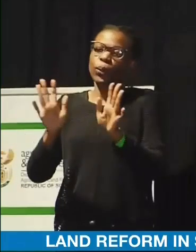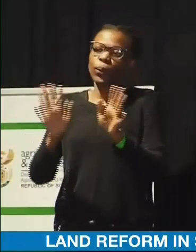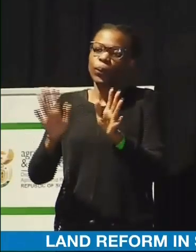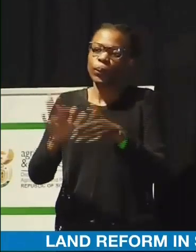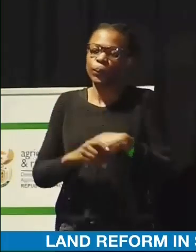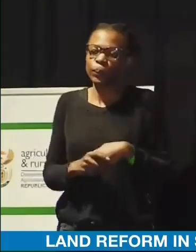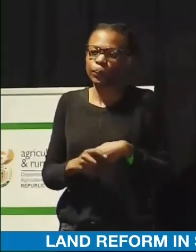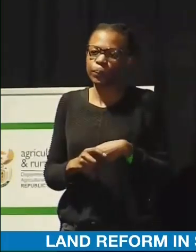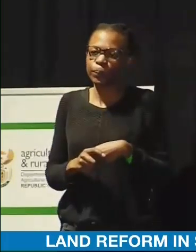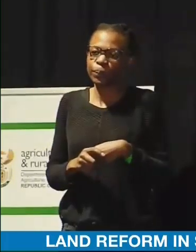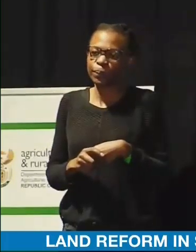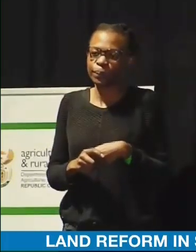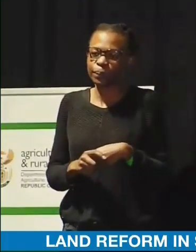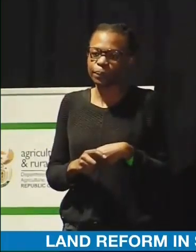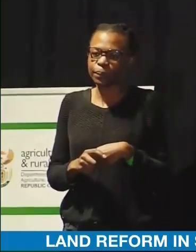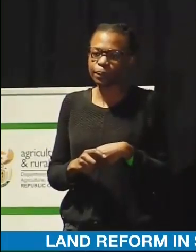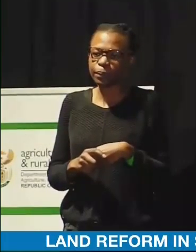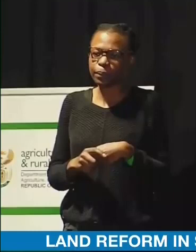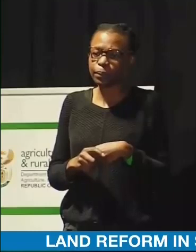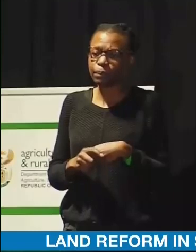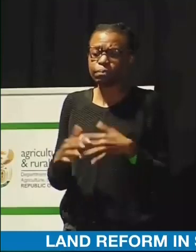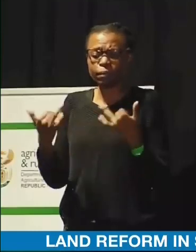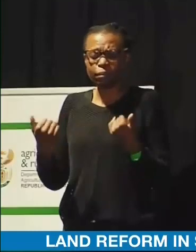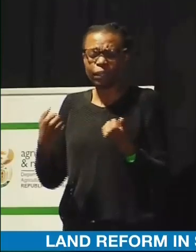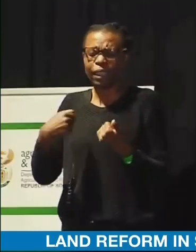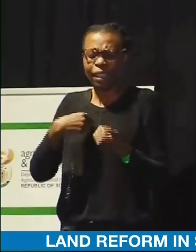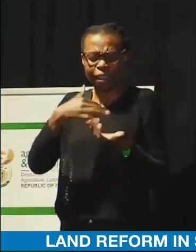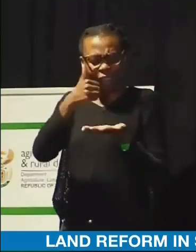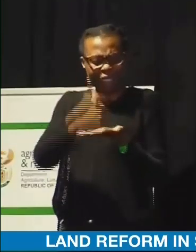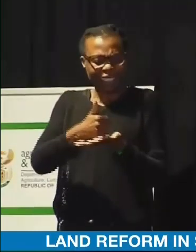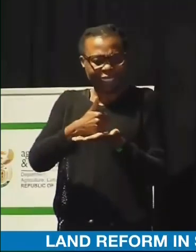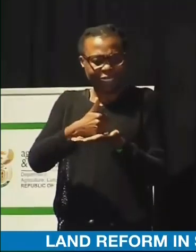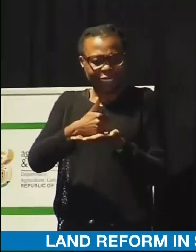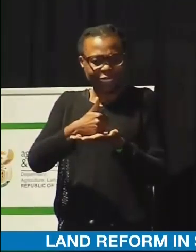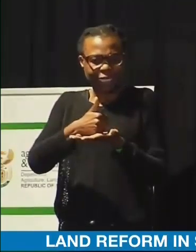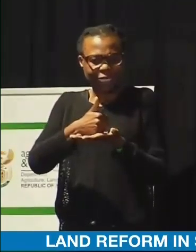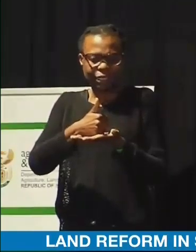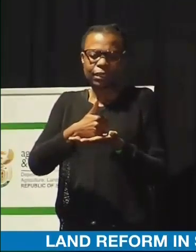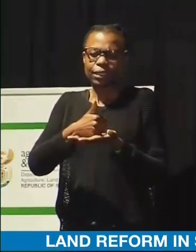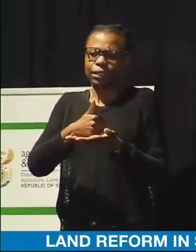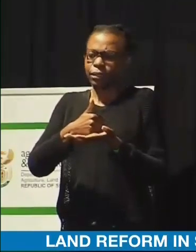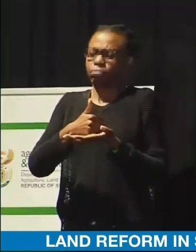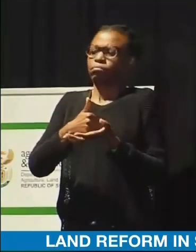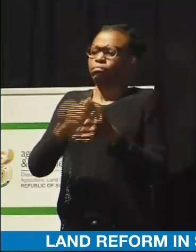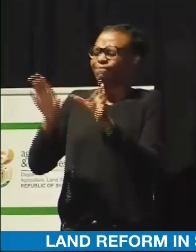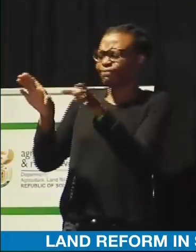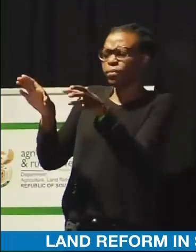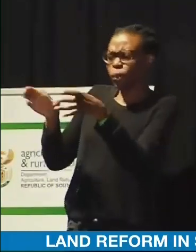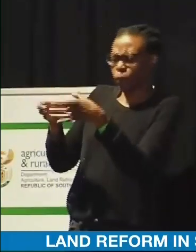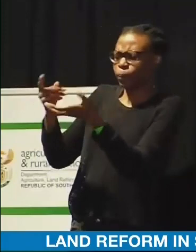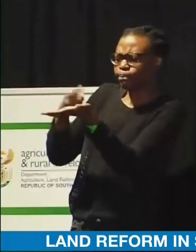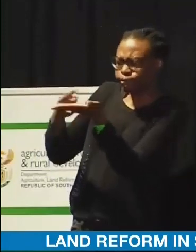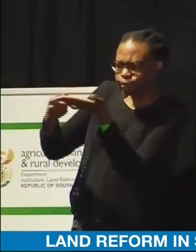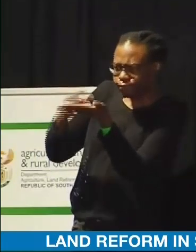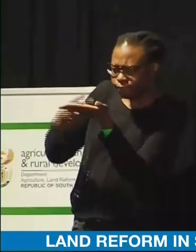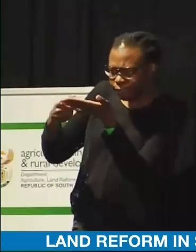And sitting here, the commission that was assigned to look at the Khoi and Sen matters,